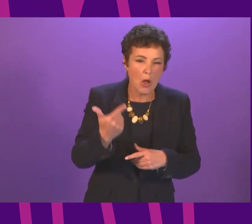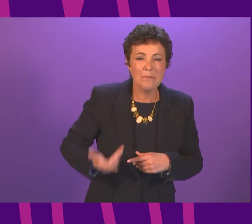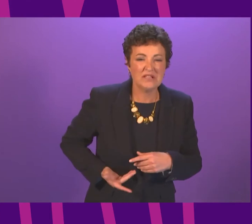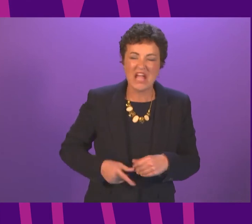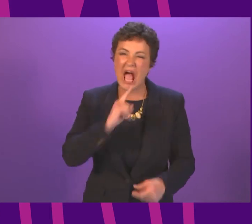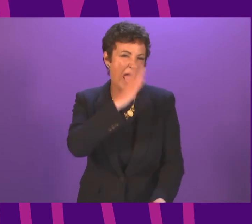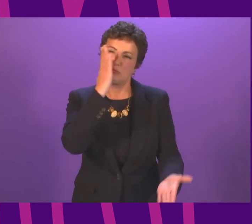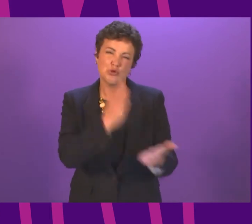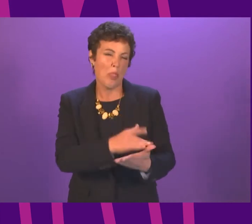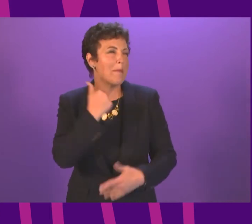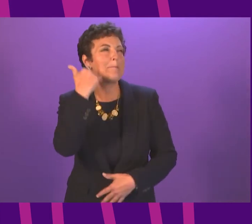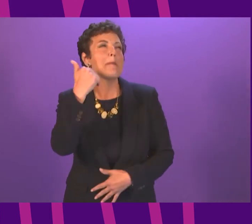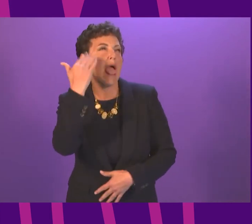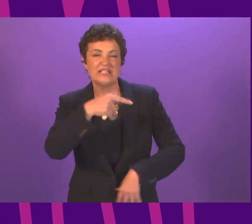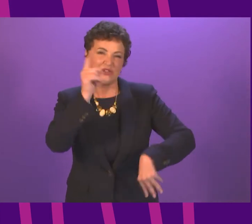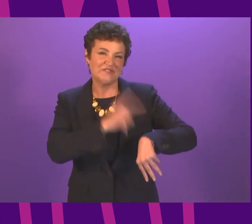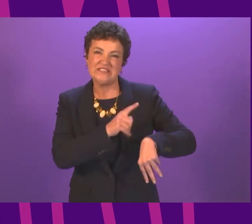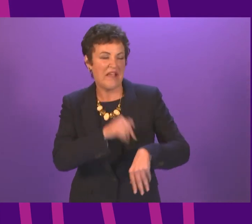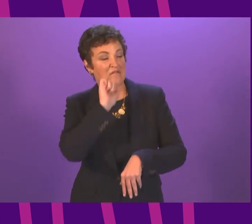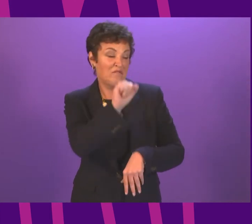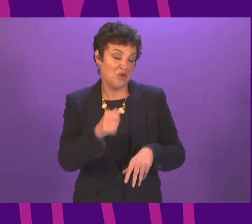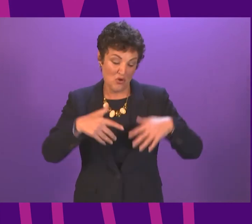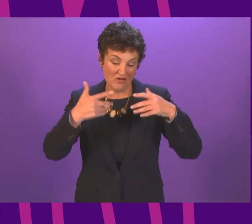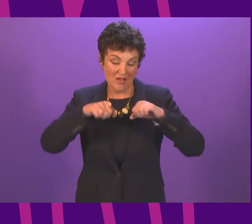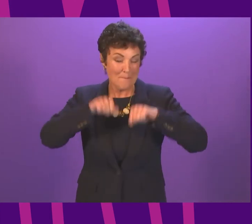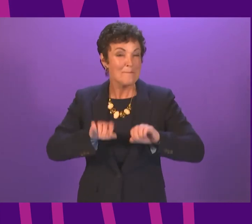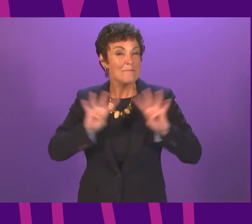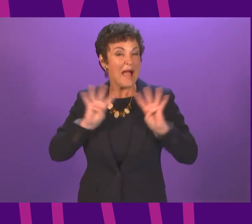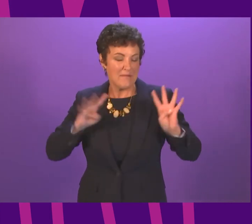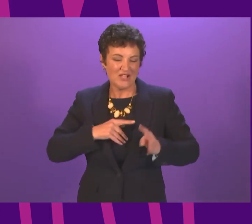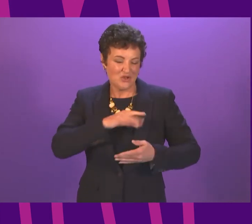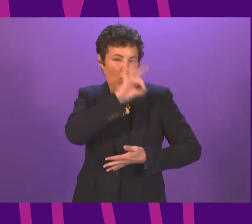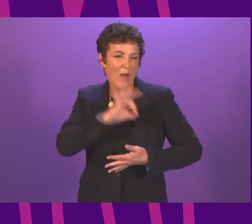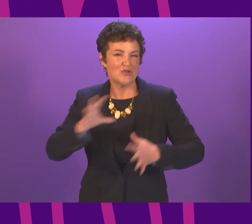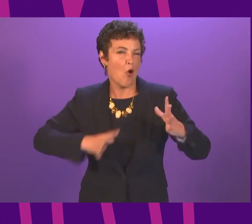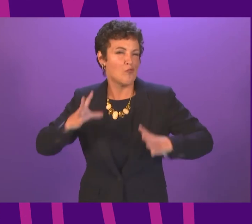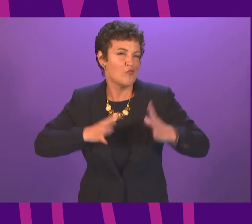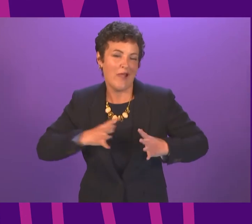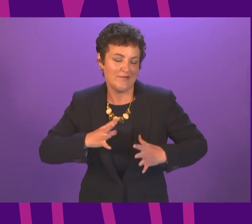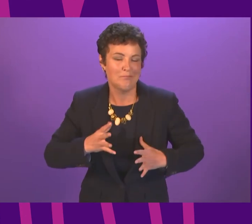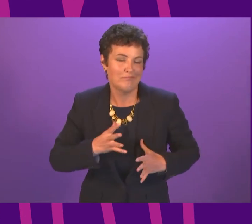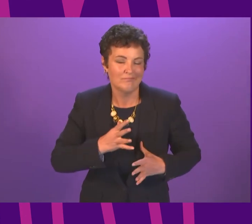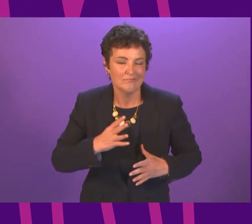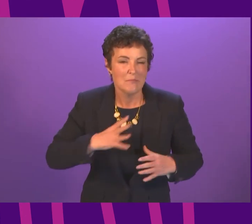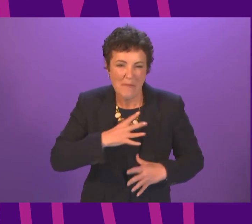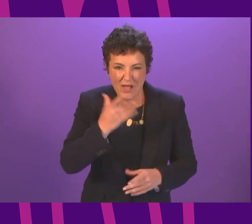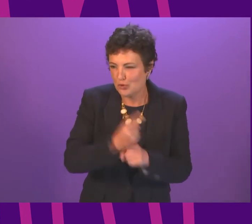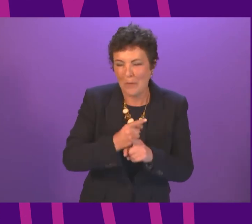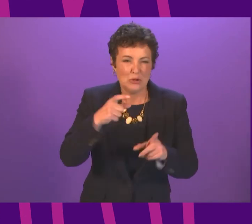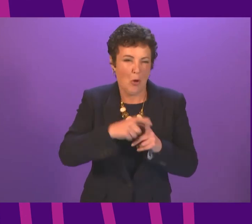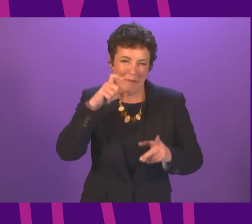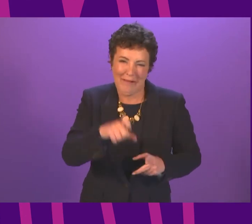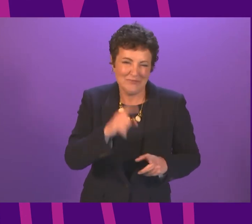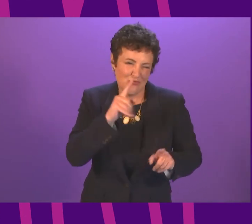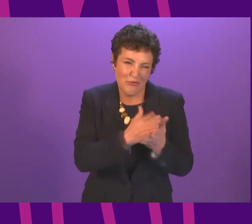time from your backbench or scripted questions to answer about Dominic Cummings. I want to focus on what is happening in Scotland's largest